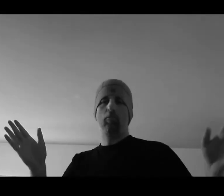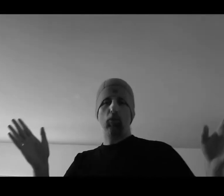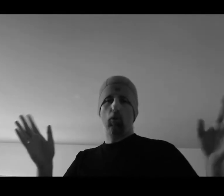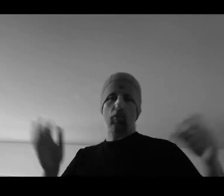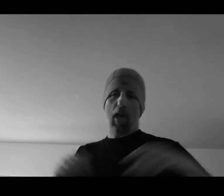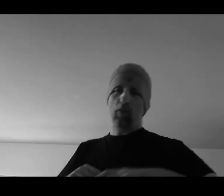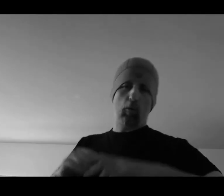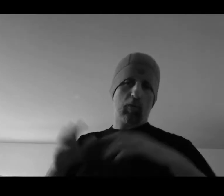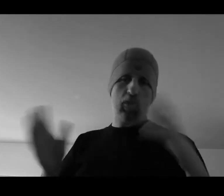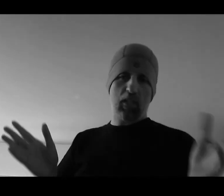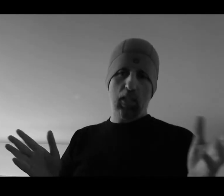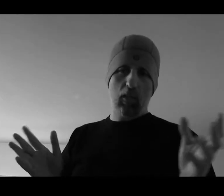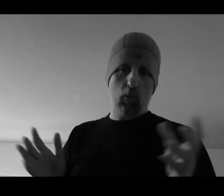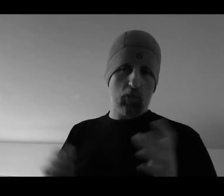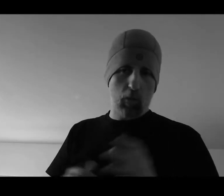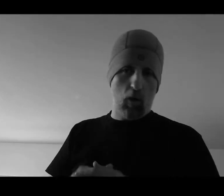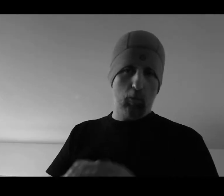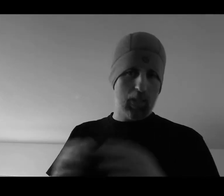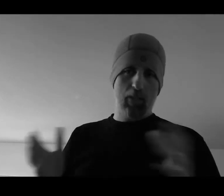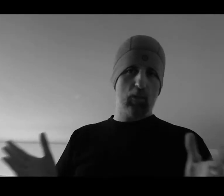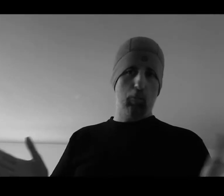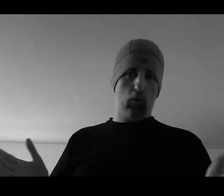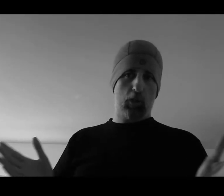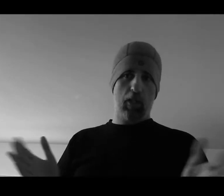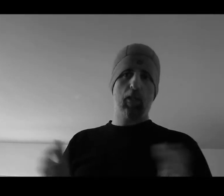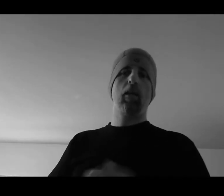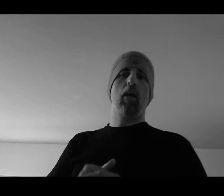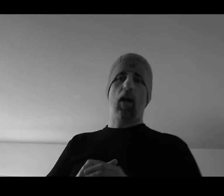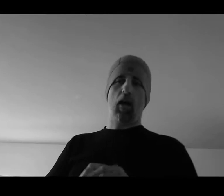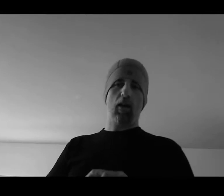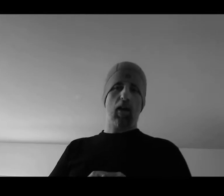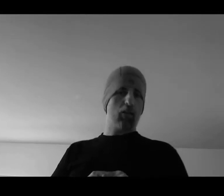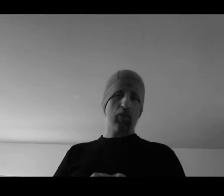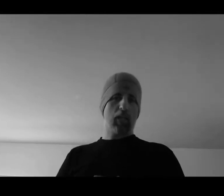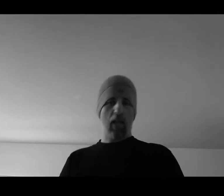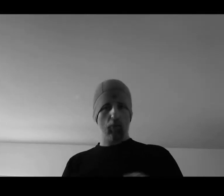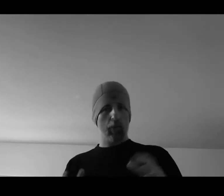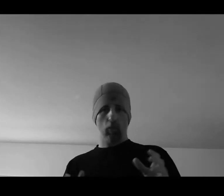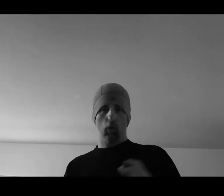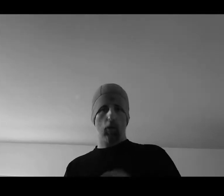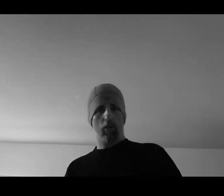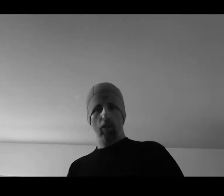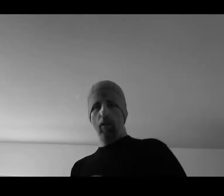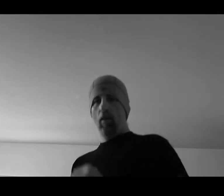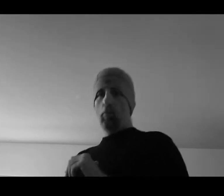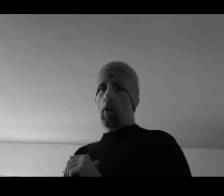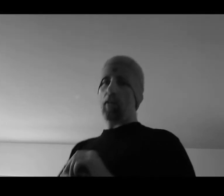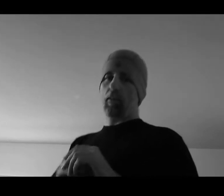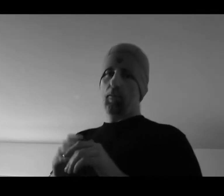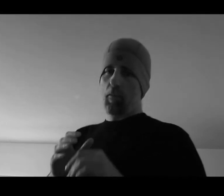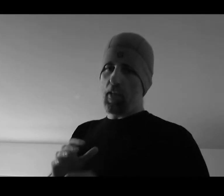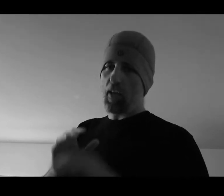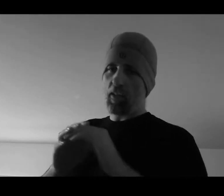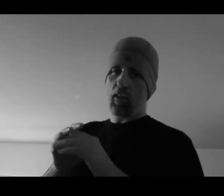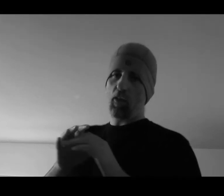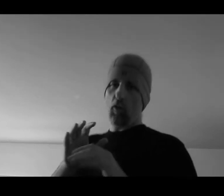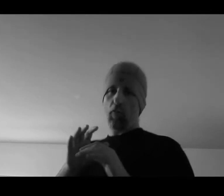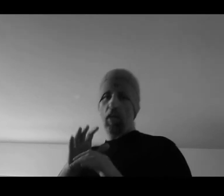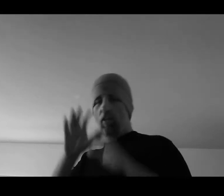sort of anaerobic fatigue, which we all believe is bullshit. I don't think it ever really worked. But the idea of if